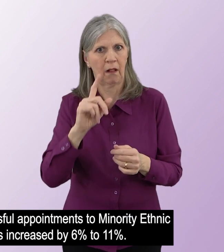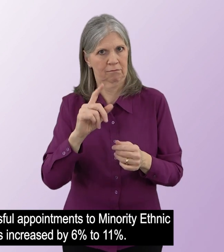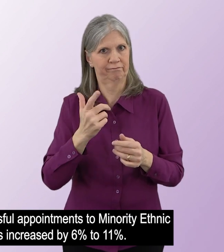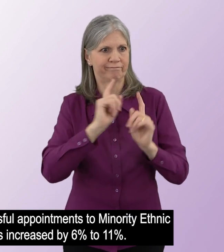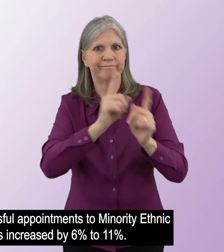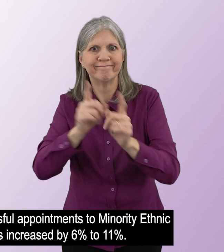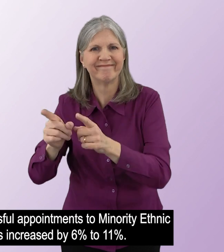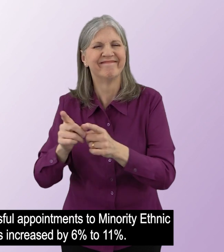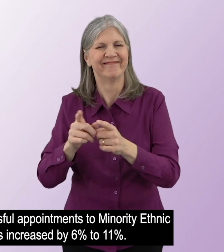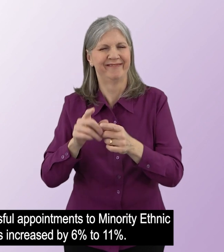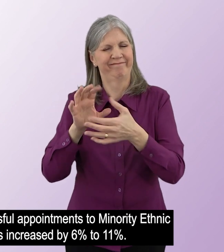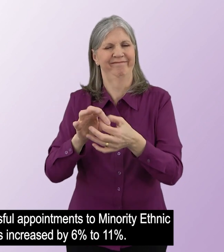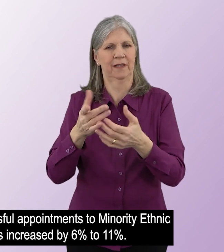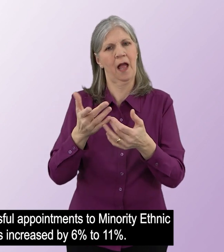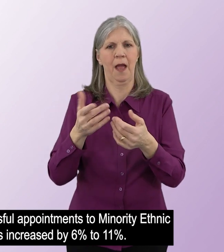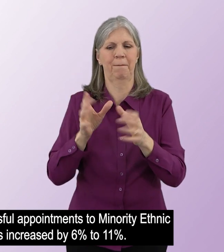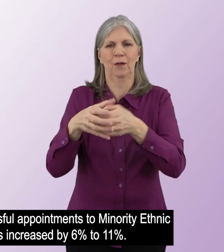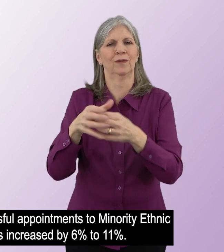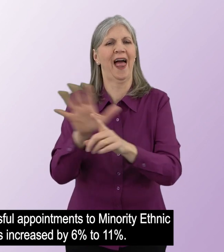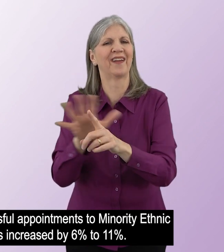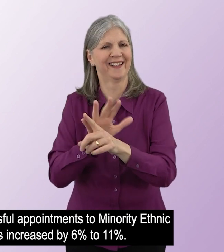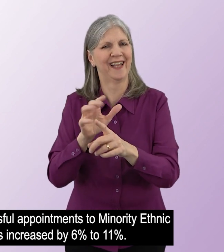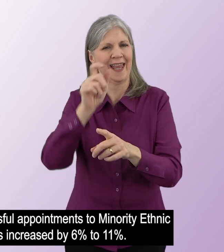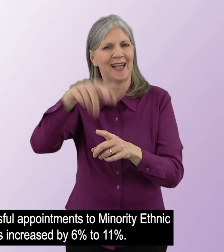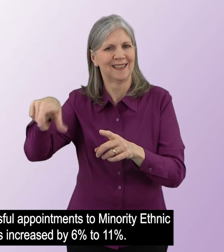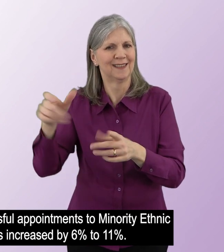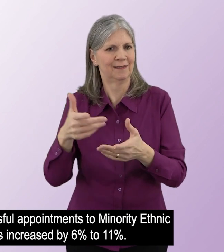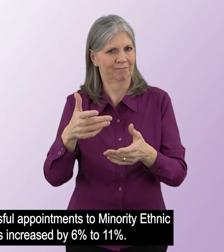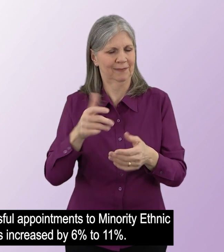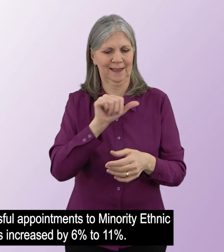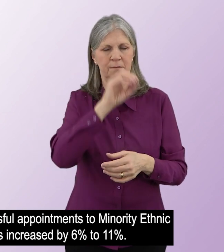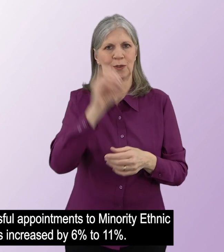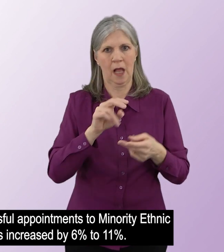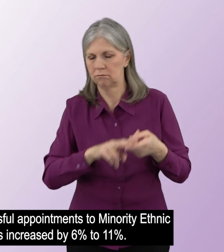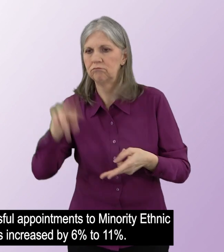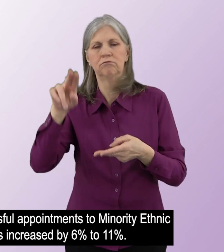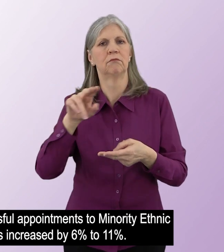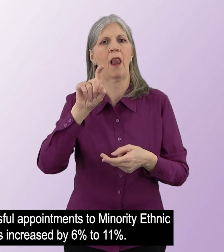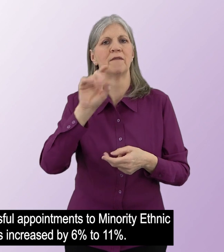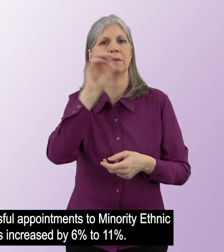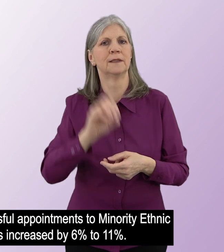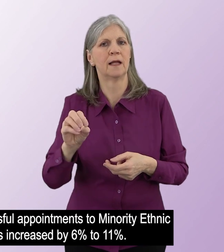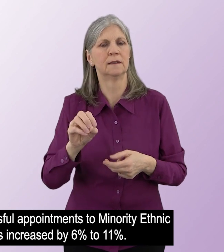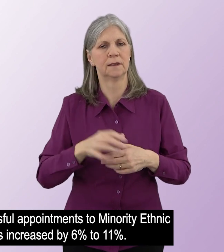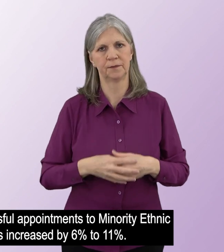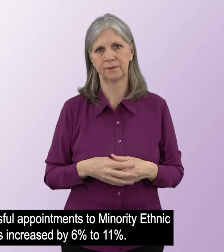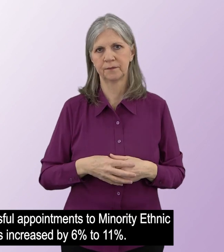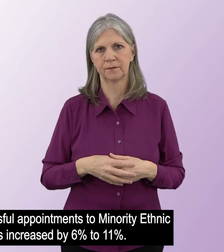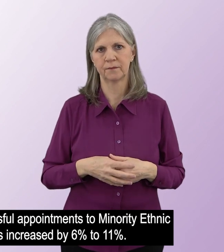In addition, successful appointments to minority ethnic candidates increased by 6% to 11%.